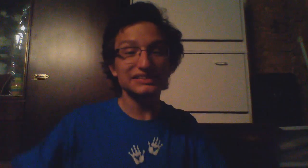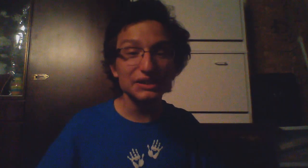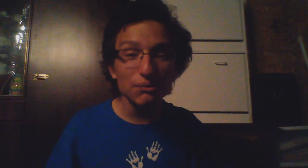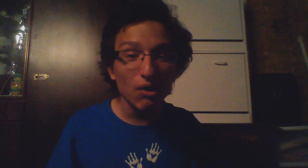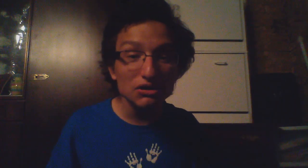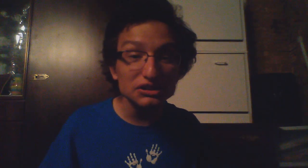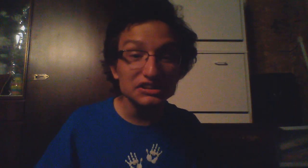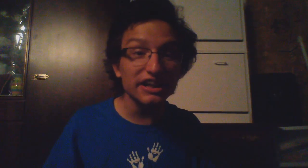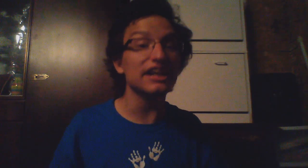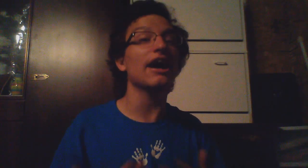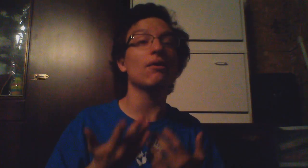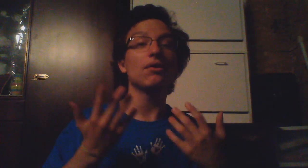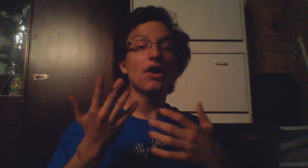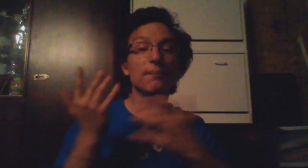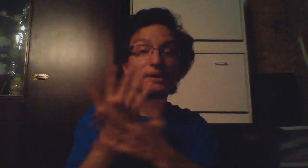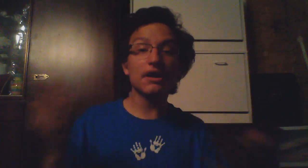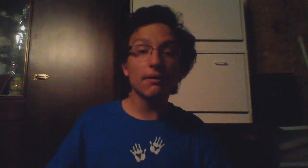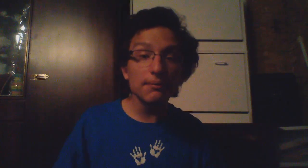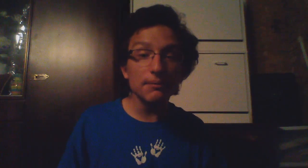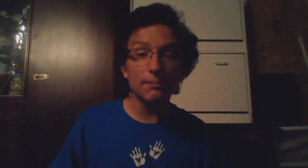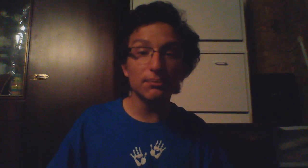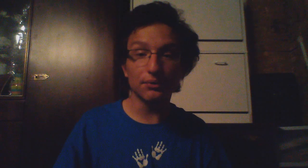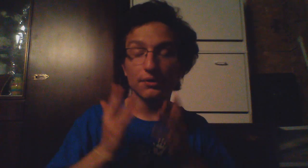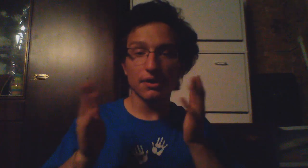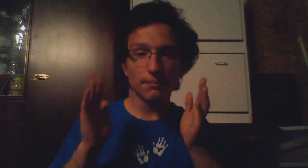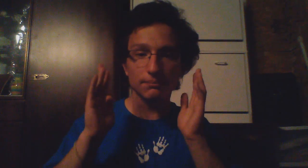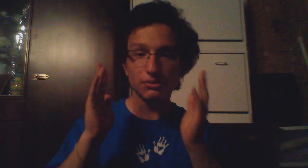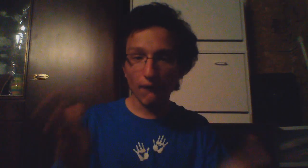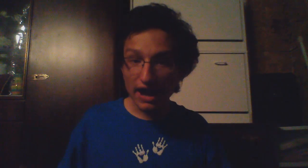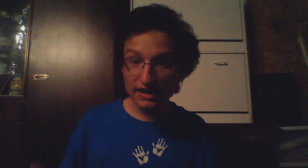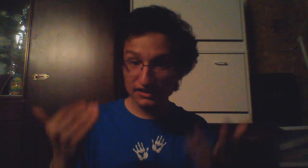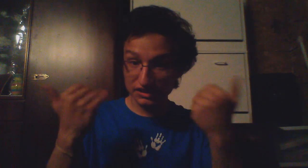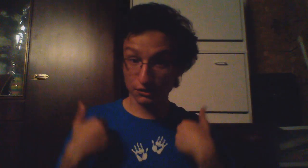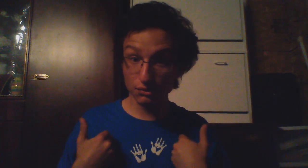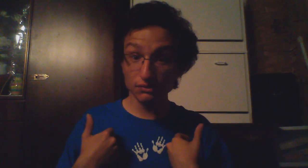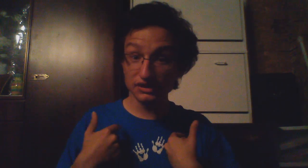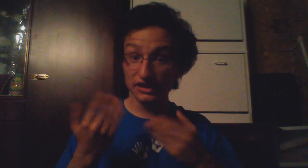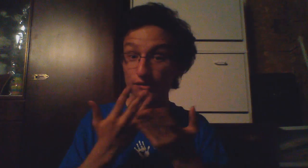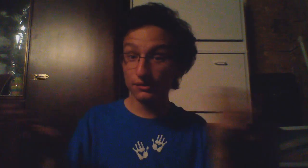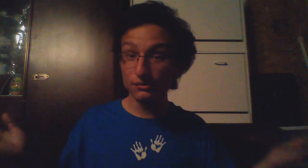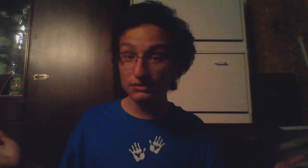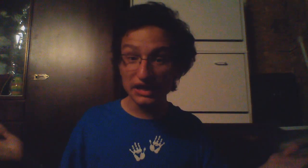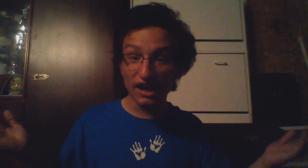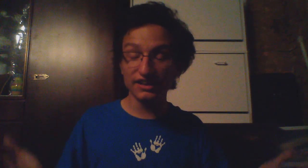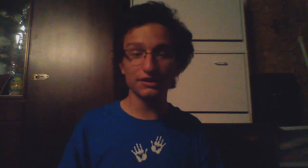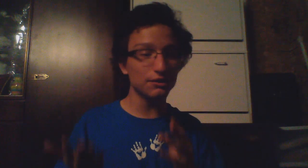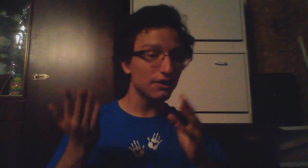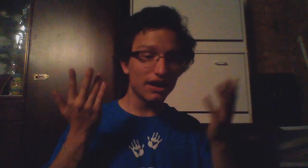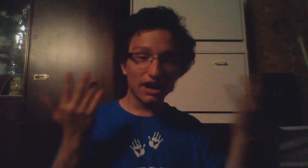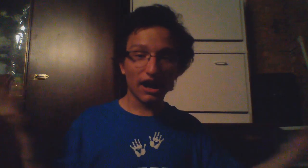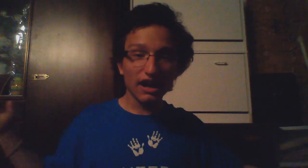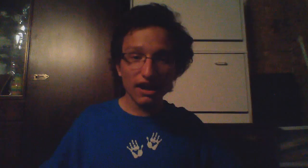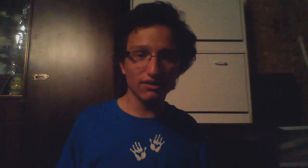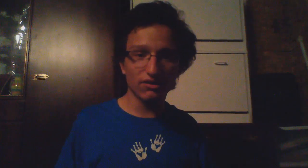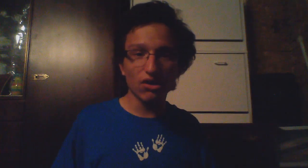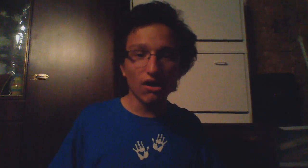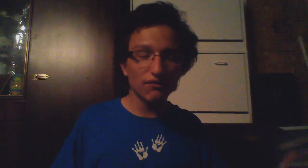you all should check it out become a member so I can see who's here who's not here I I love